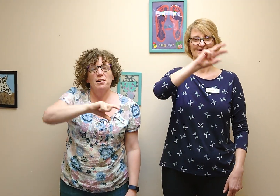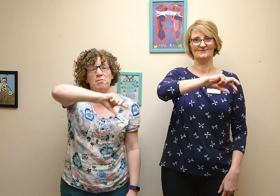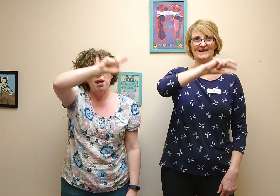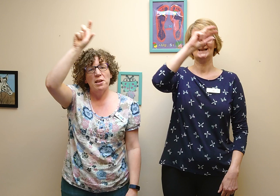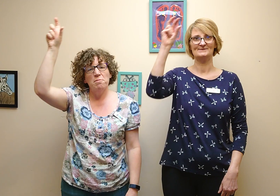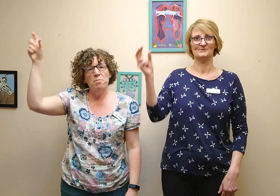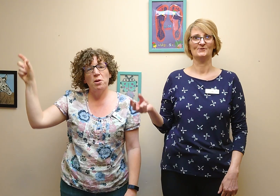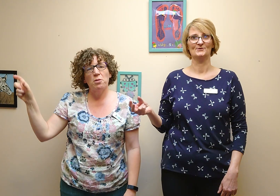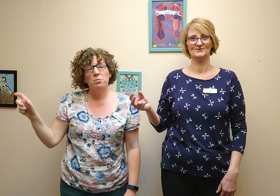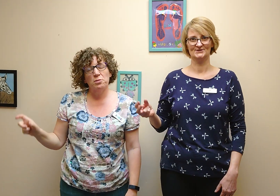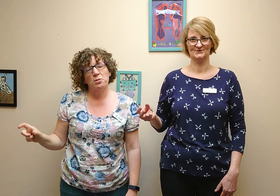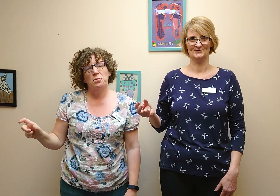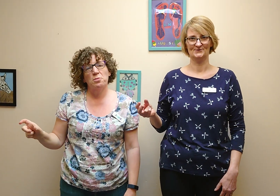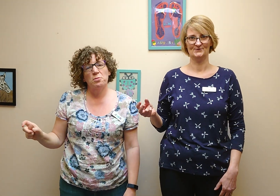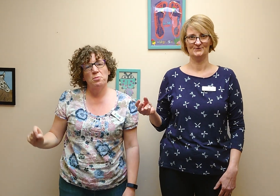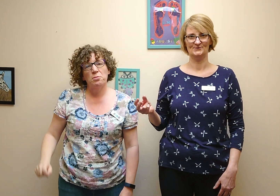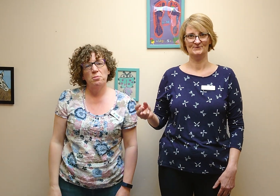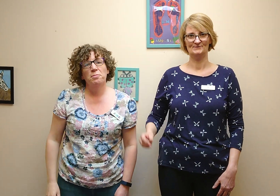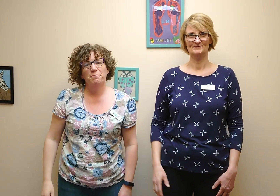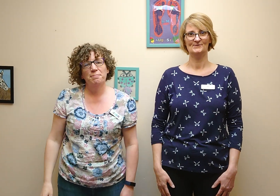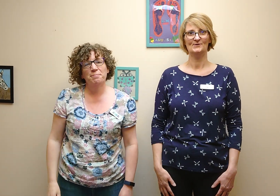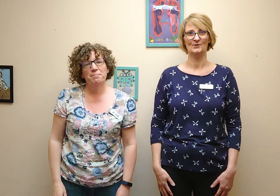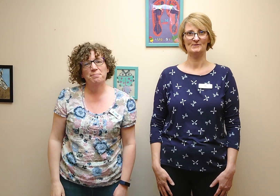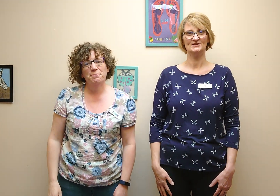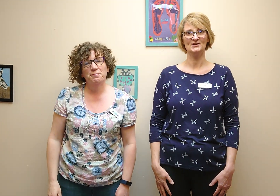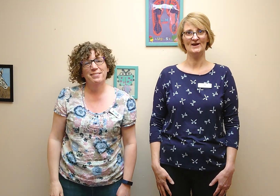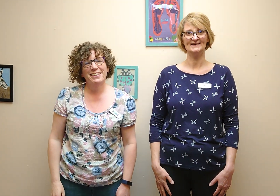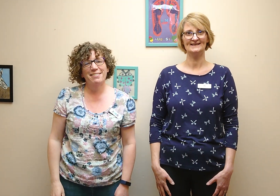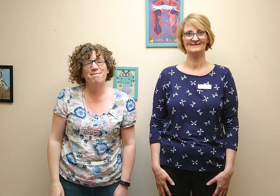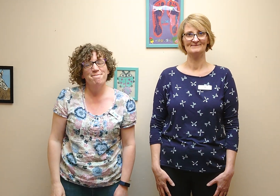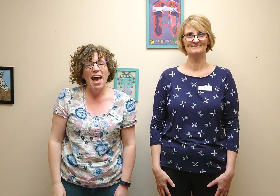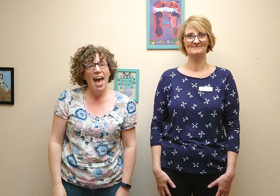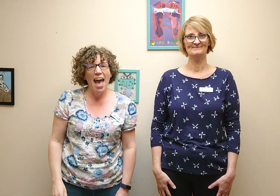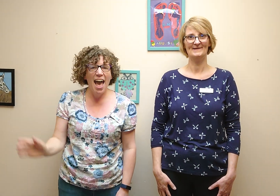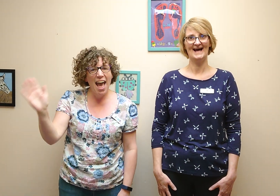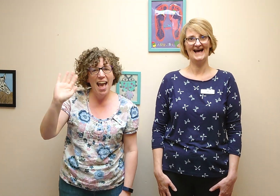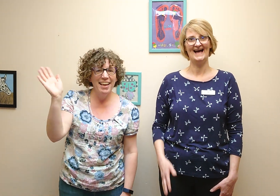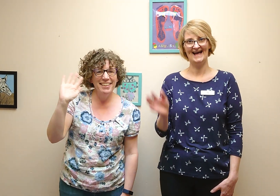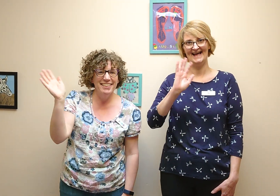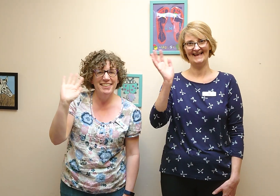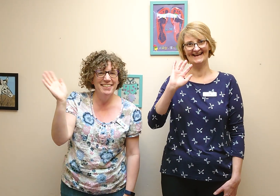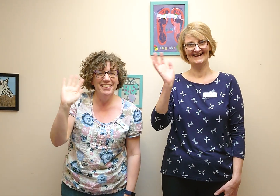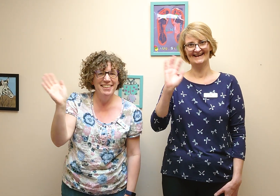a rainbow too. Hope you enjoyed. Bye. Bye. Bye.